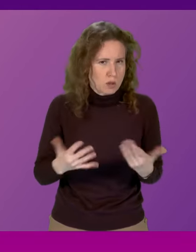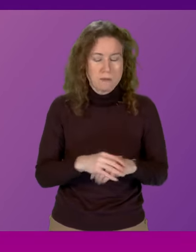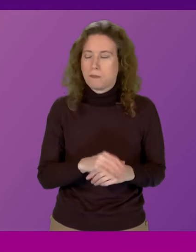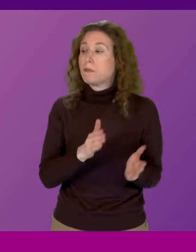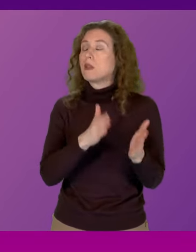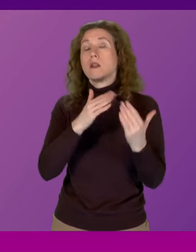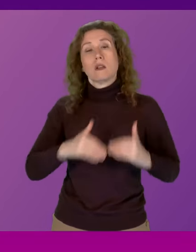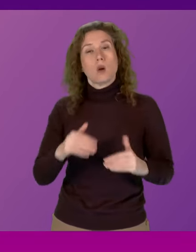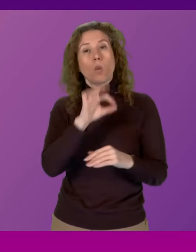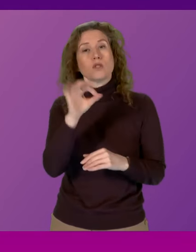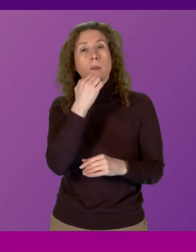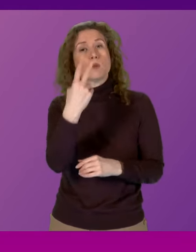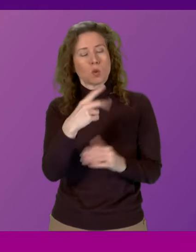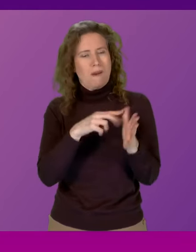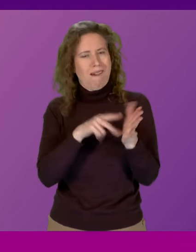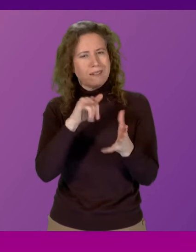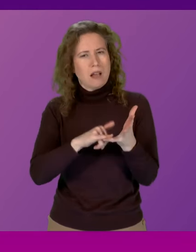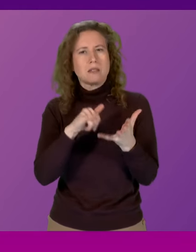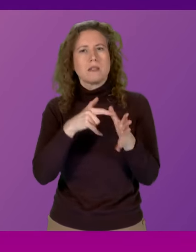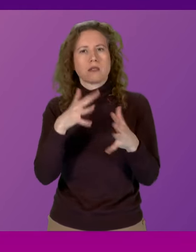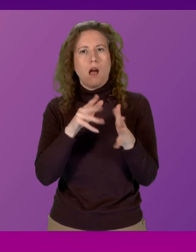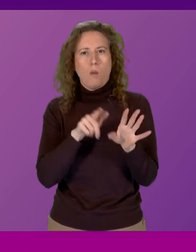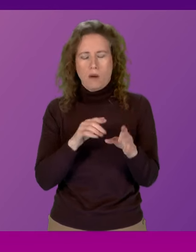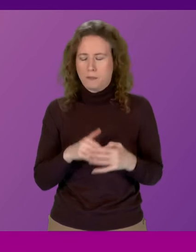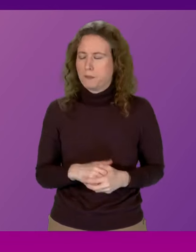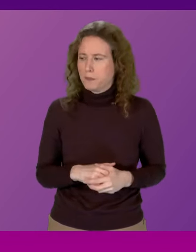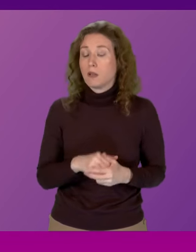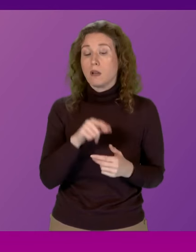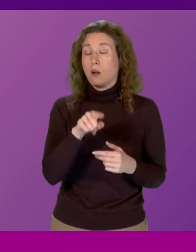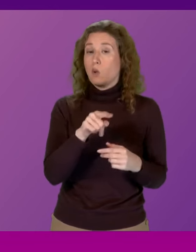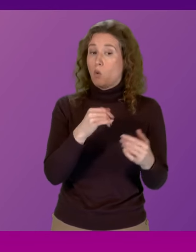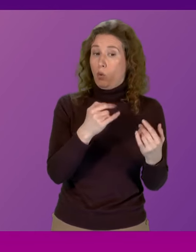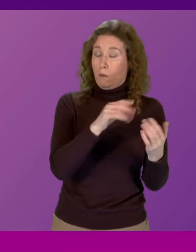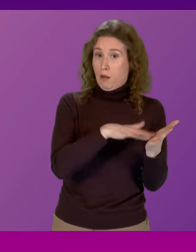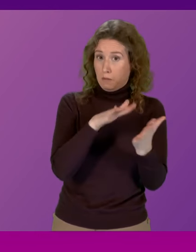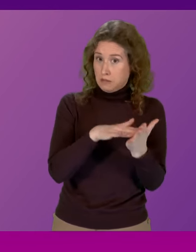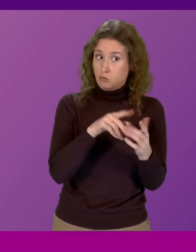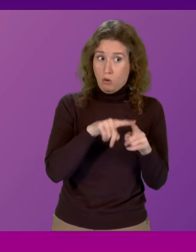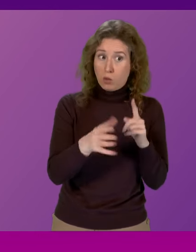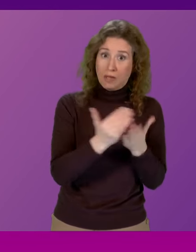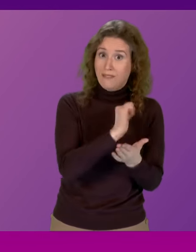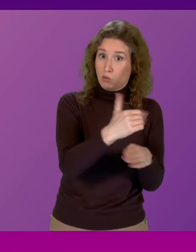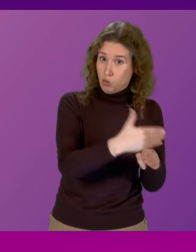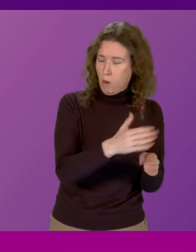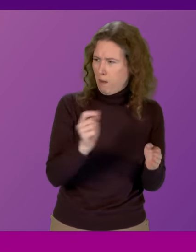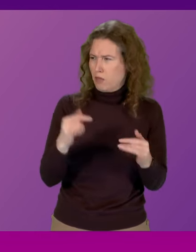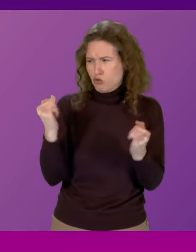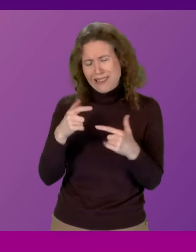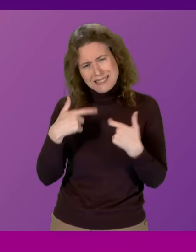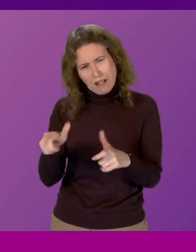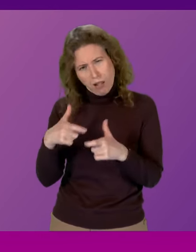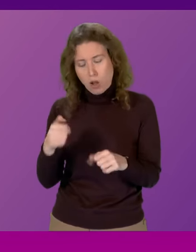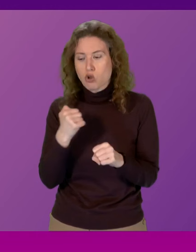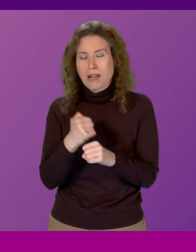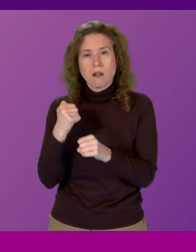Sarwar. While the Health Secretary fights to save his job, the crisis in the NHS continues. Greater Glasgow and Clyde Health Board